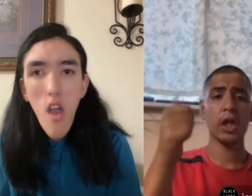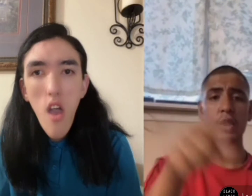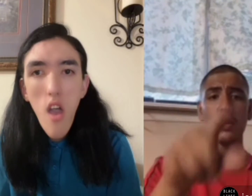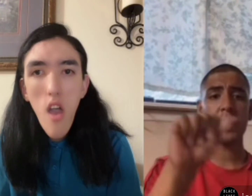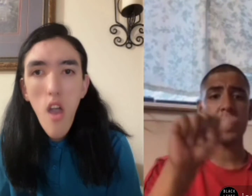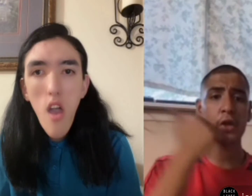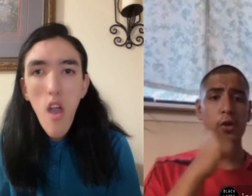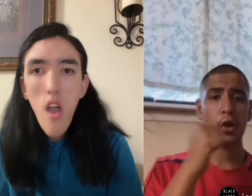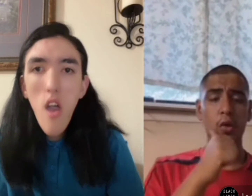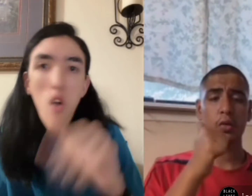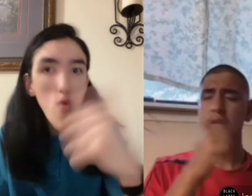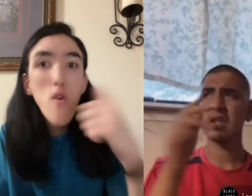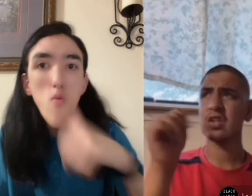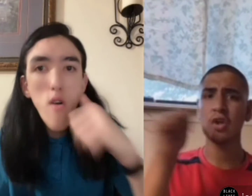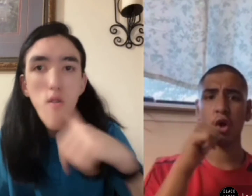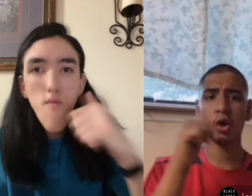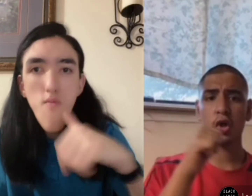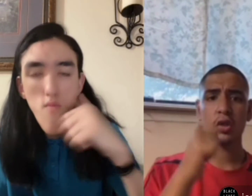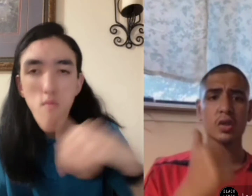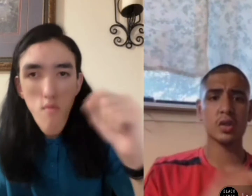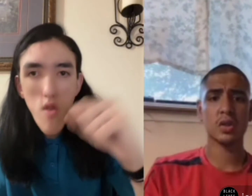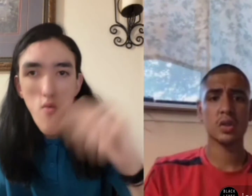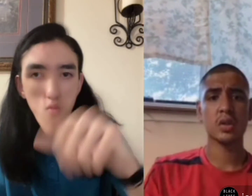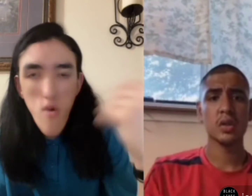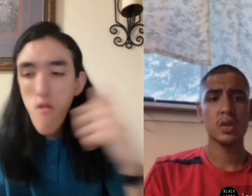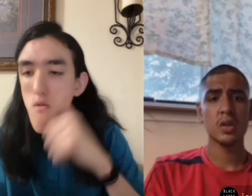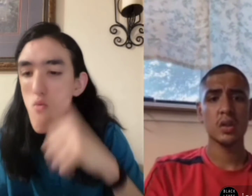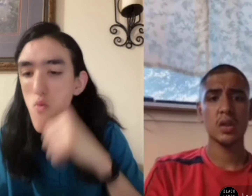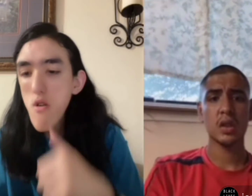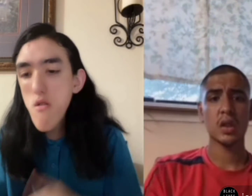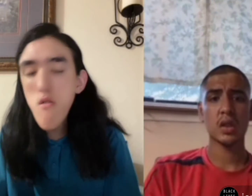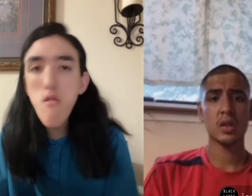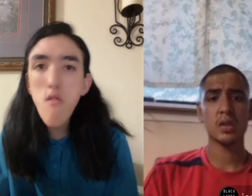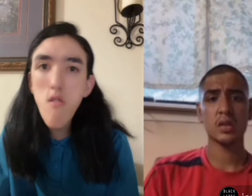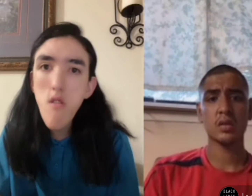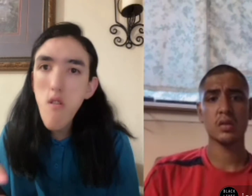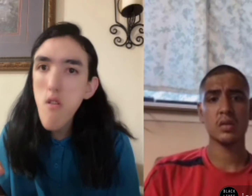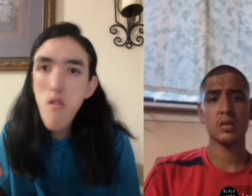You and the other girl. I see the girl. Yeah.